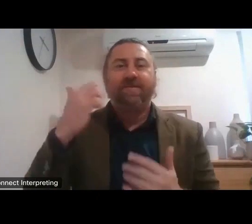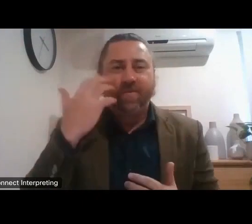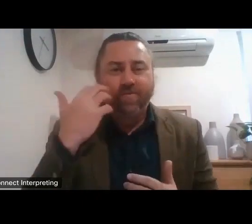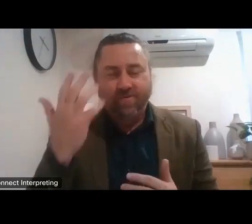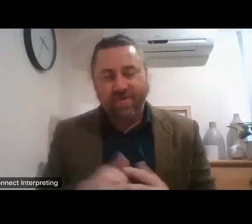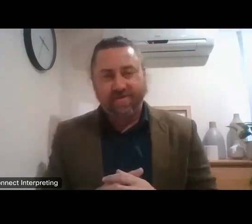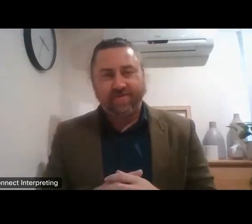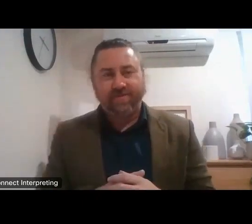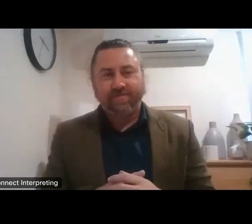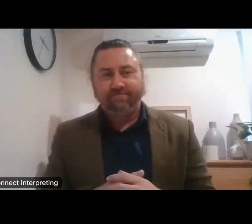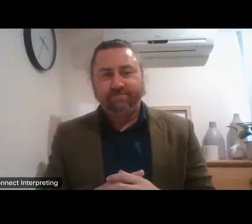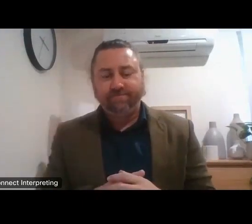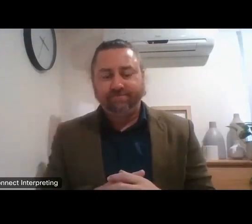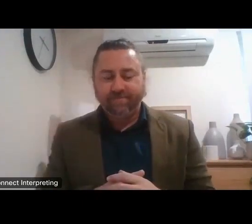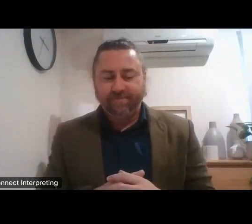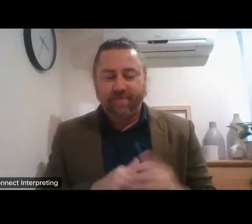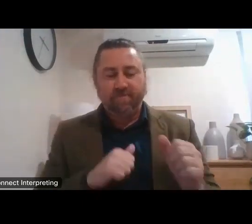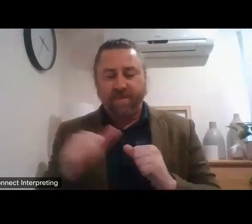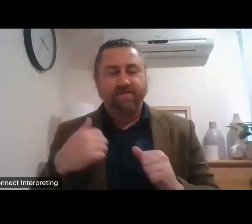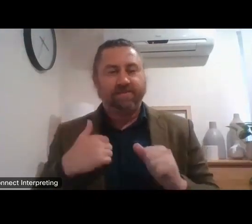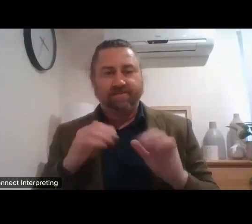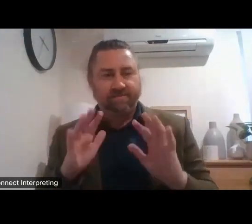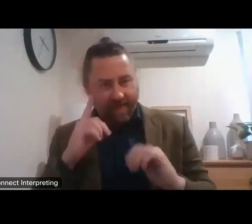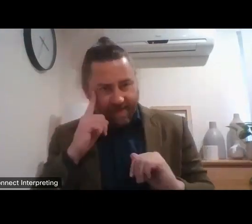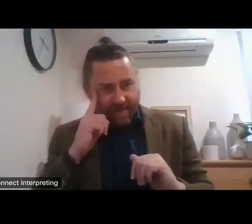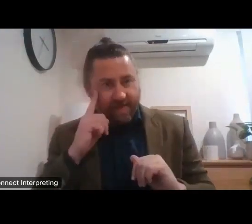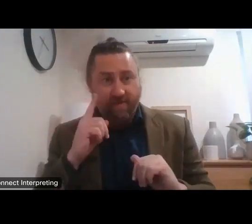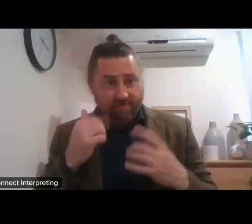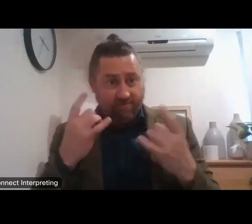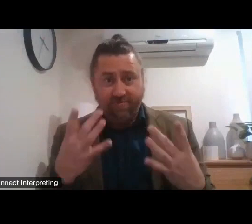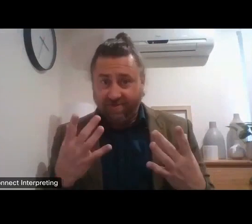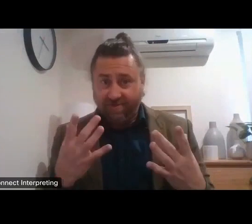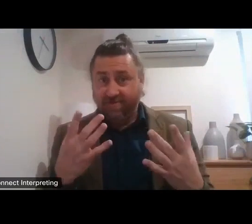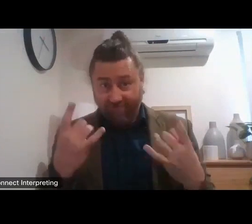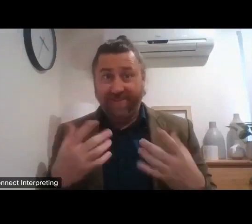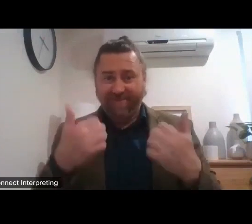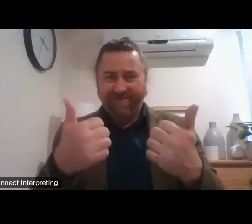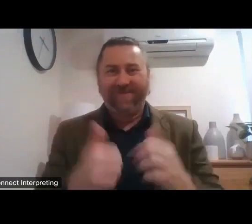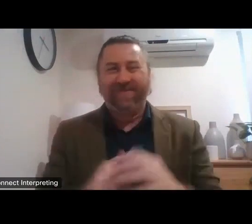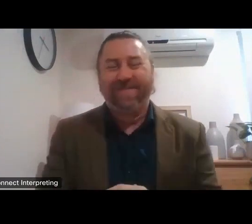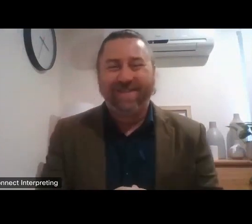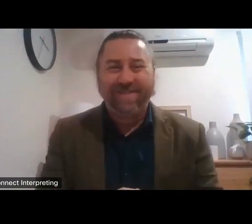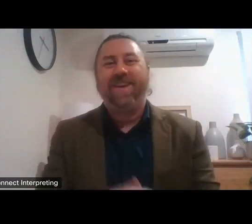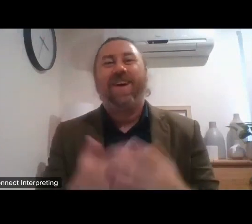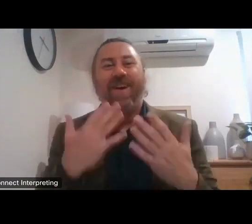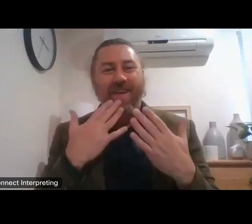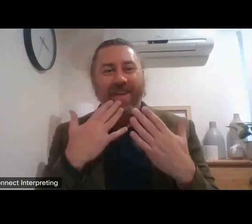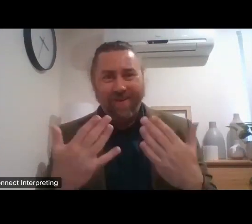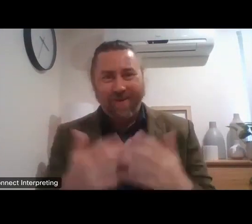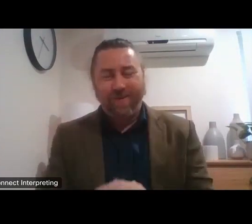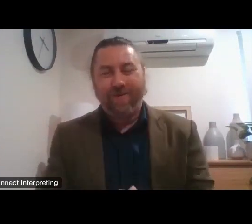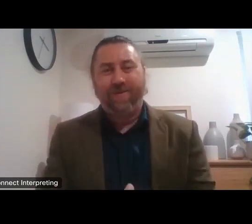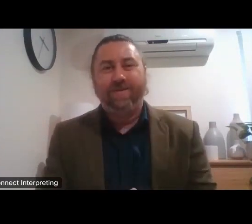I'll, I think we've, yeah, we should be good to go now. So thank you. And